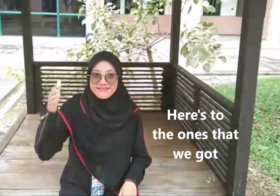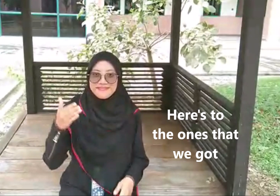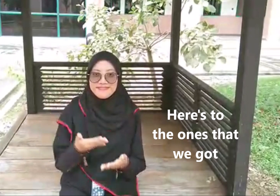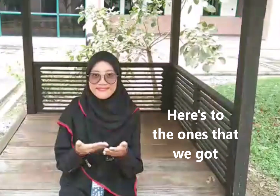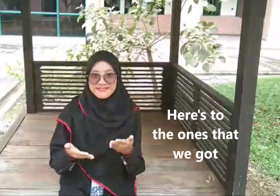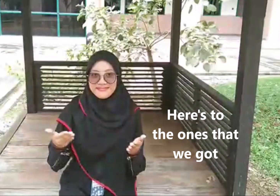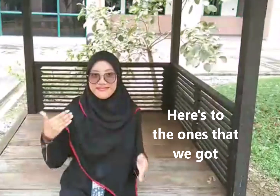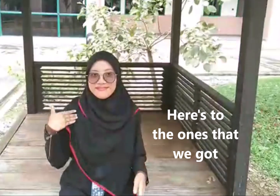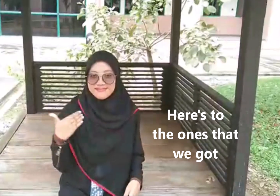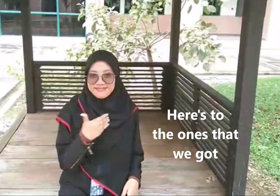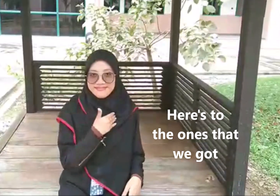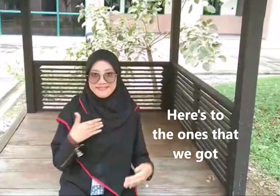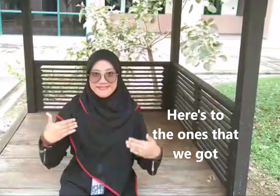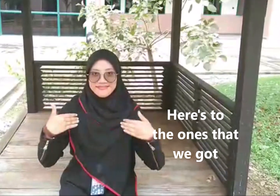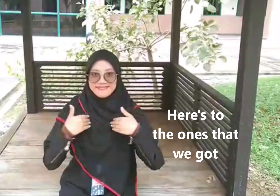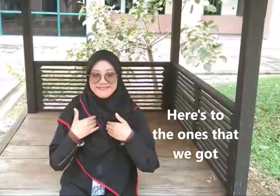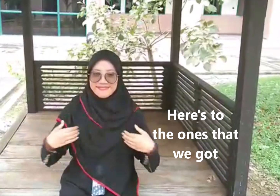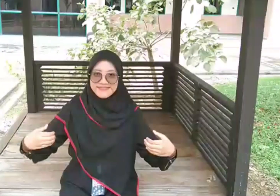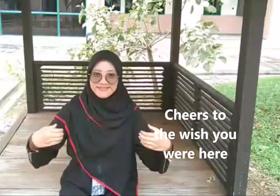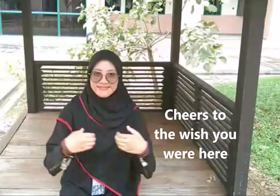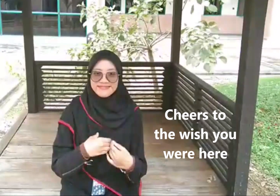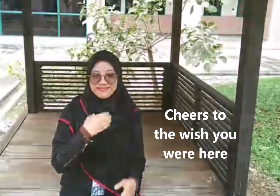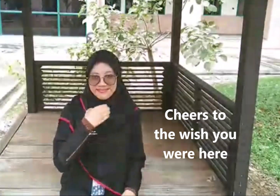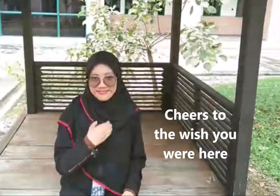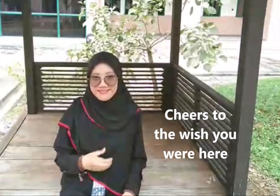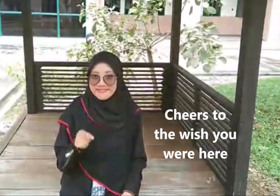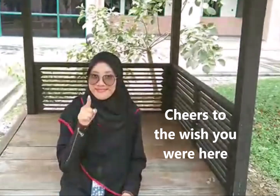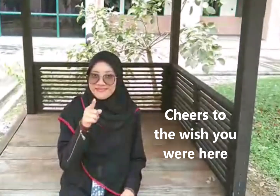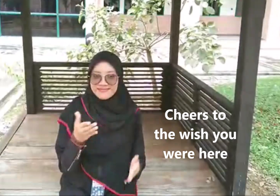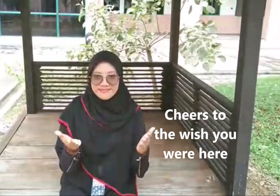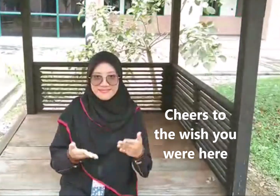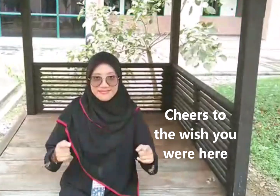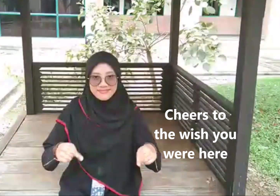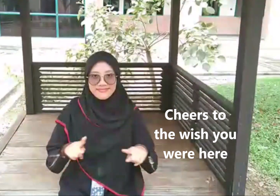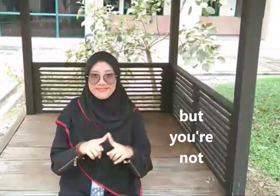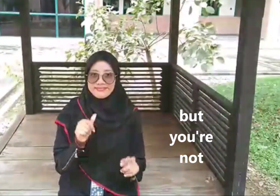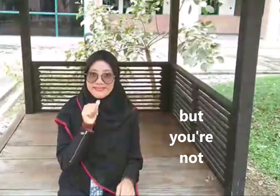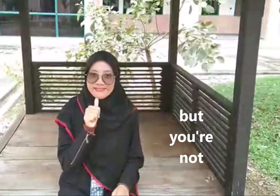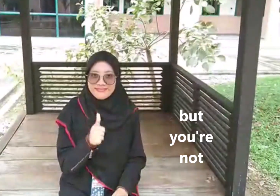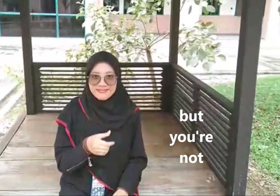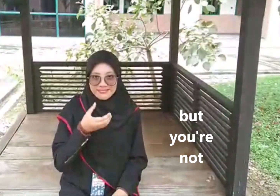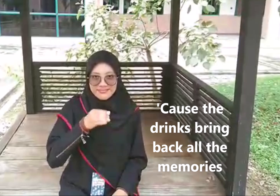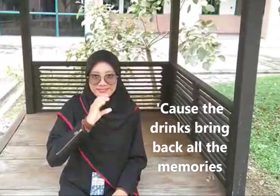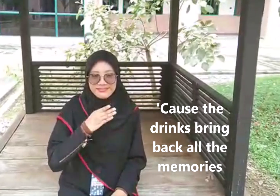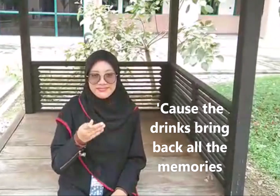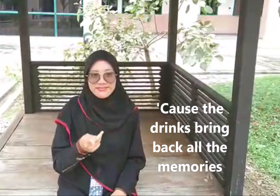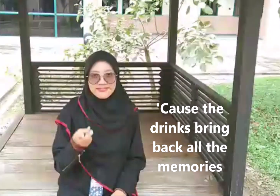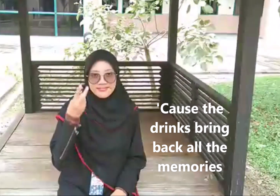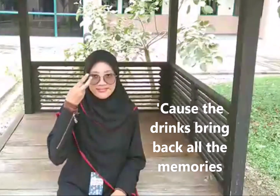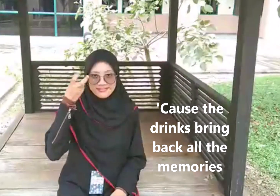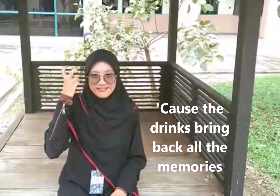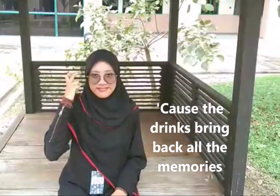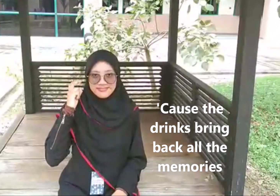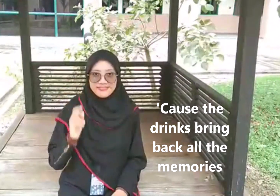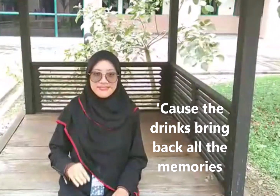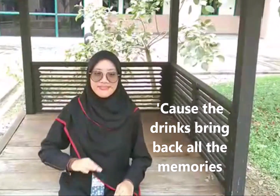Cheers to the ones that we got Cheers to the wish you were here but you're not Cause the drinks bring back all the memories